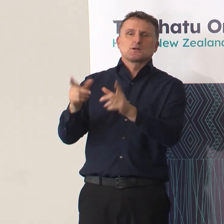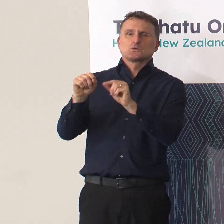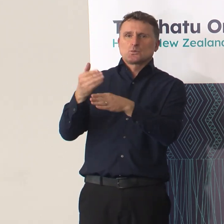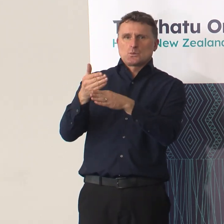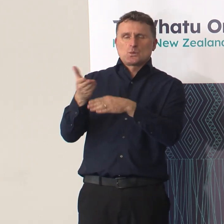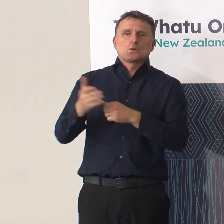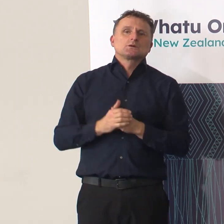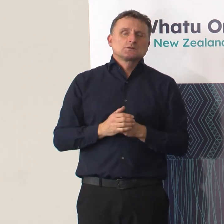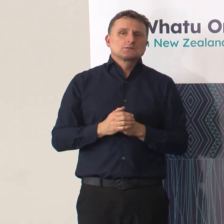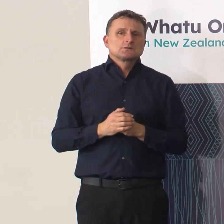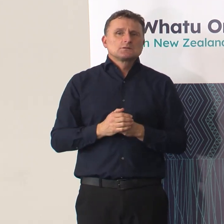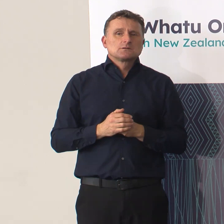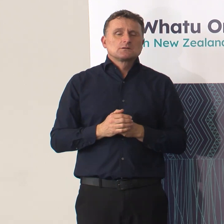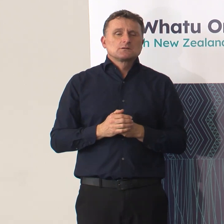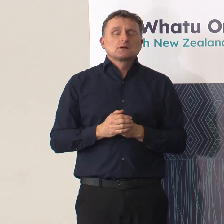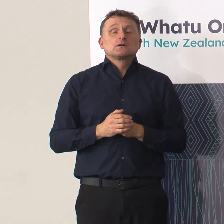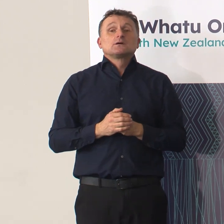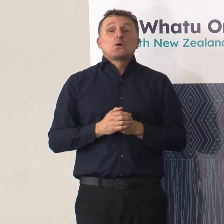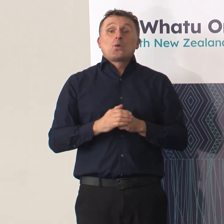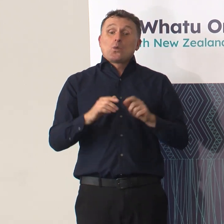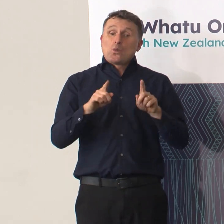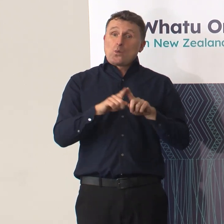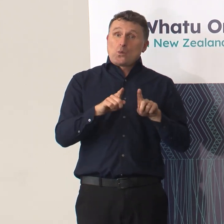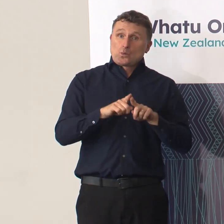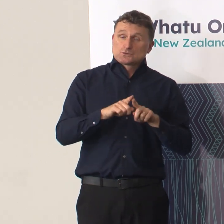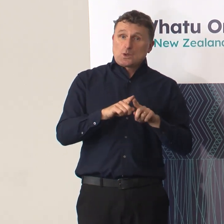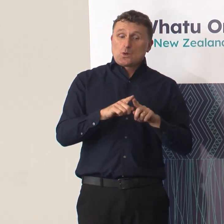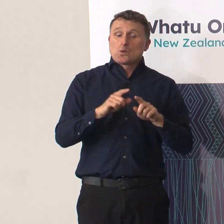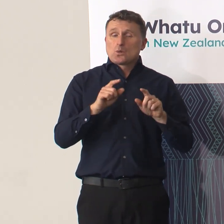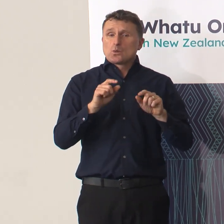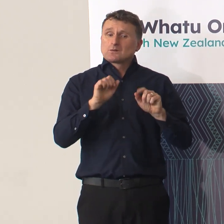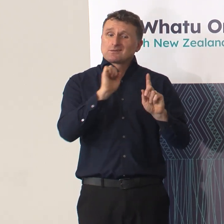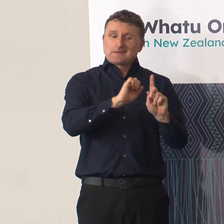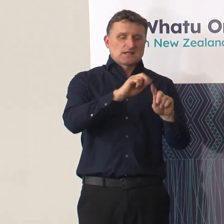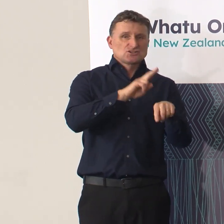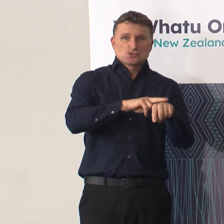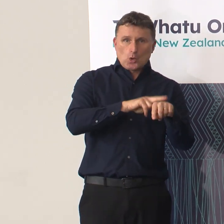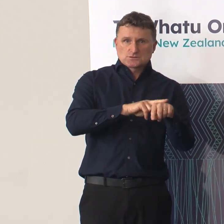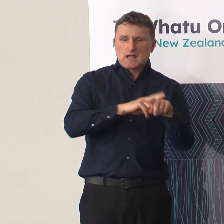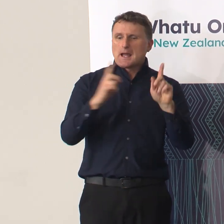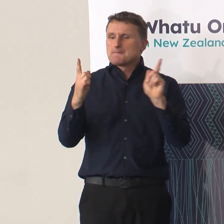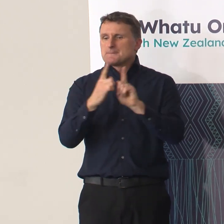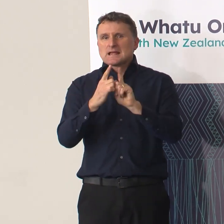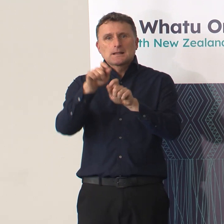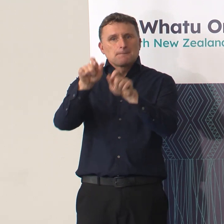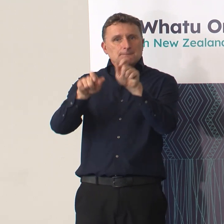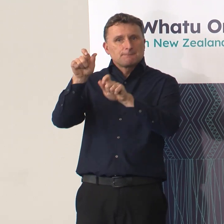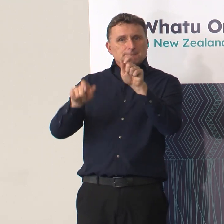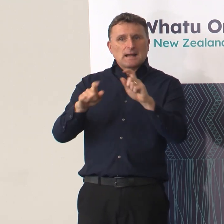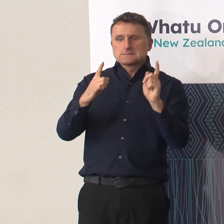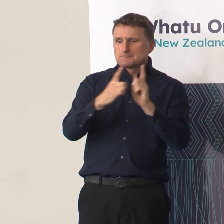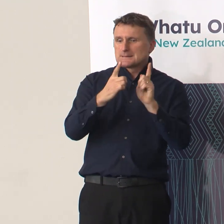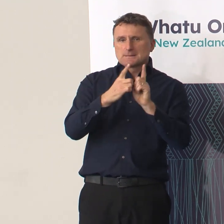people that we've undertaken a review of every patient seen by that person, and there have been no